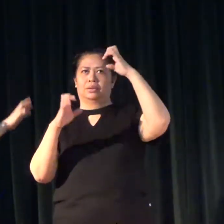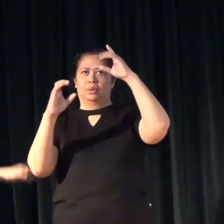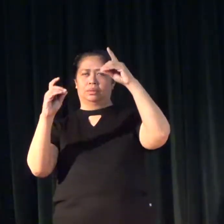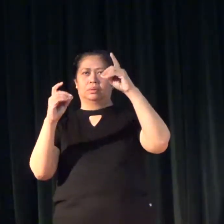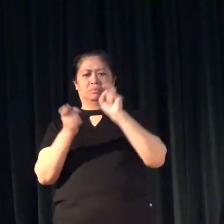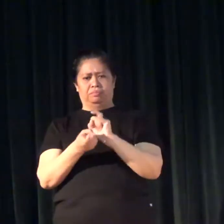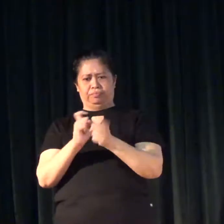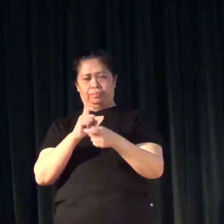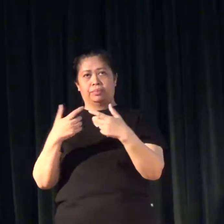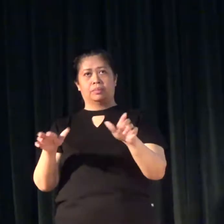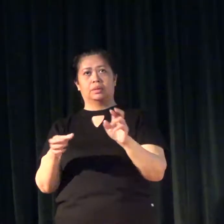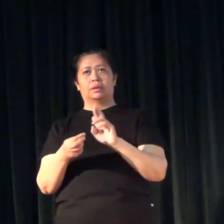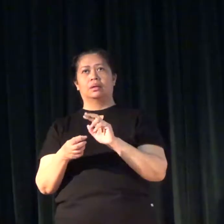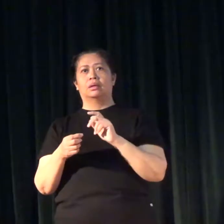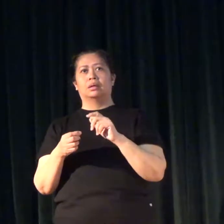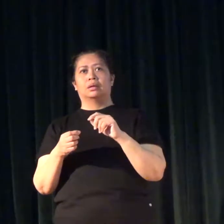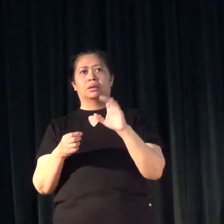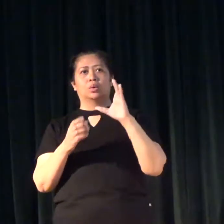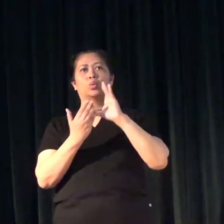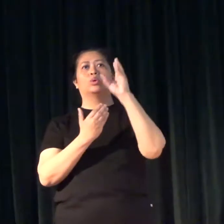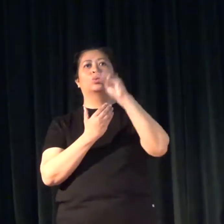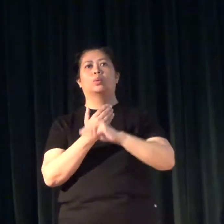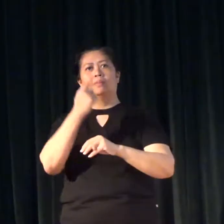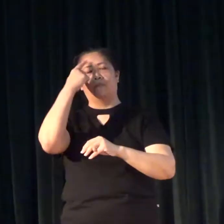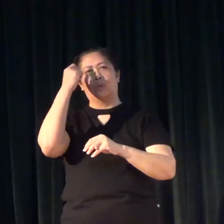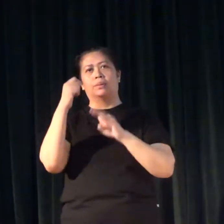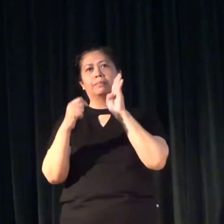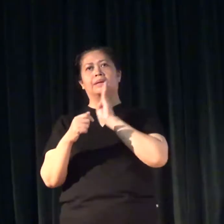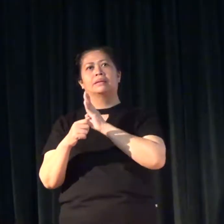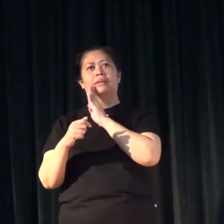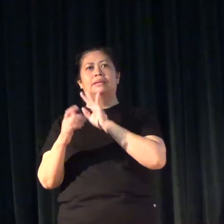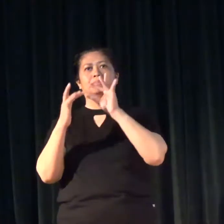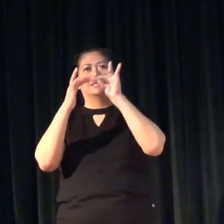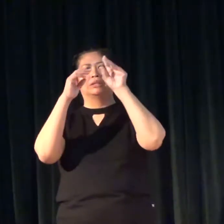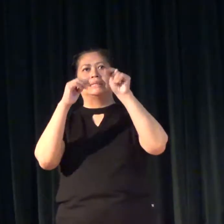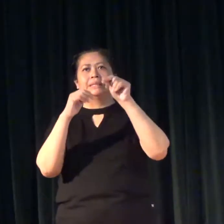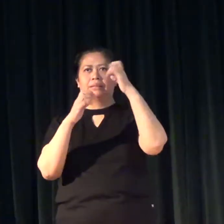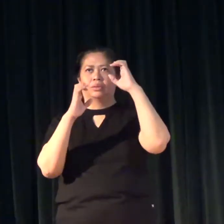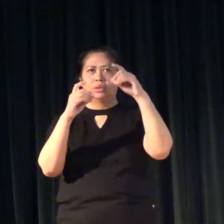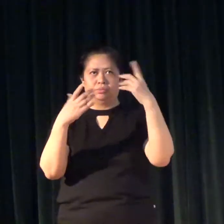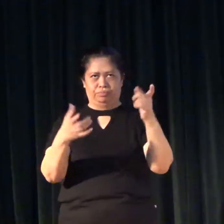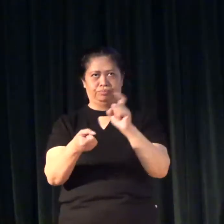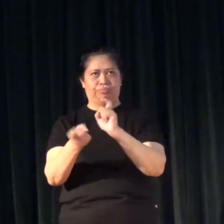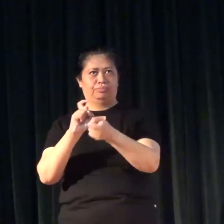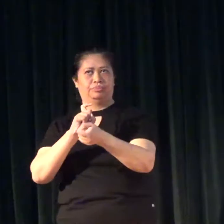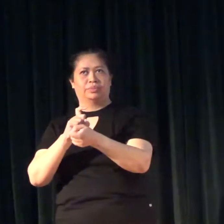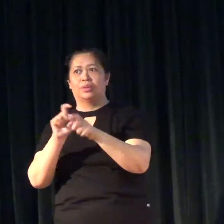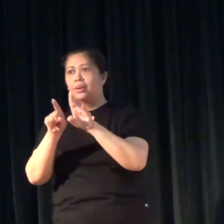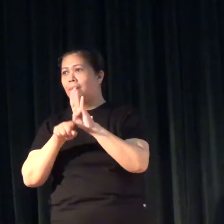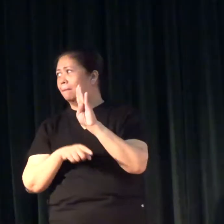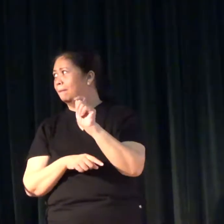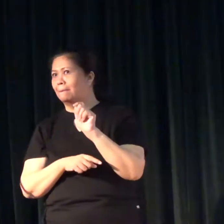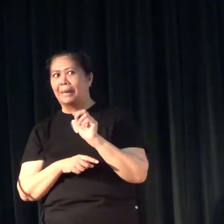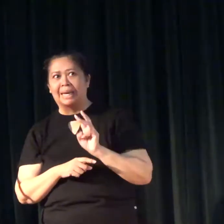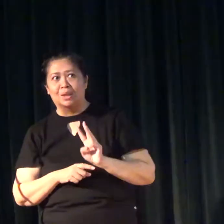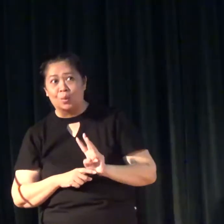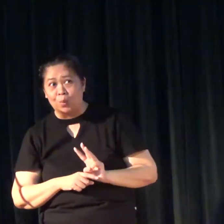revise or greatly the curriculum for Bachelor of Special Needs Education. By the way,